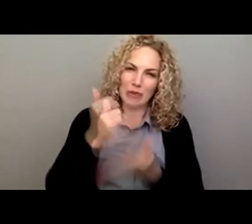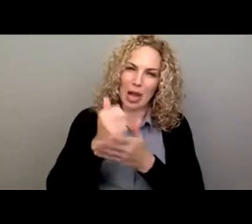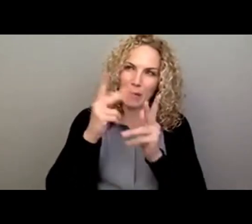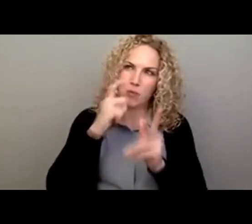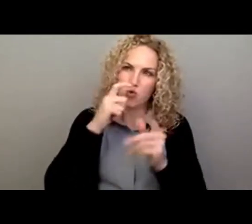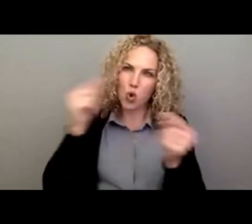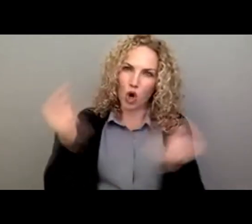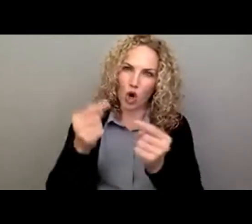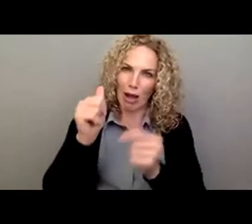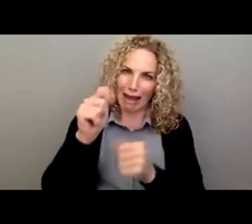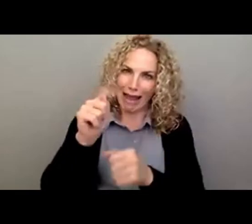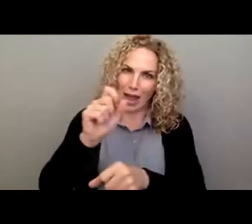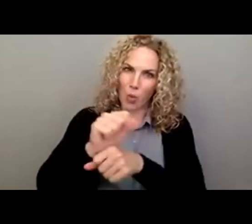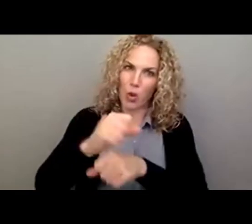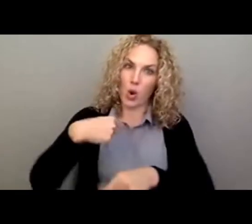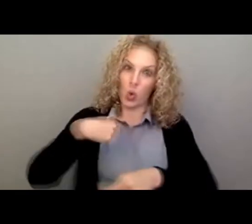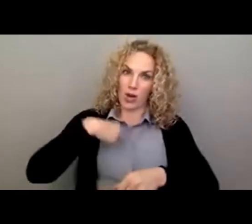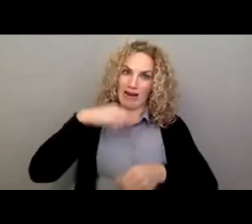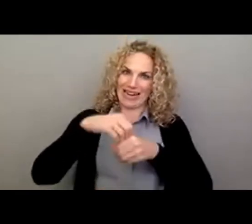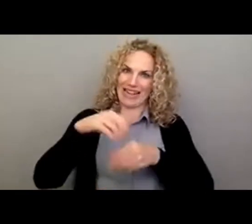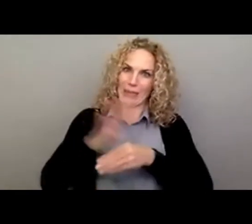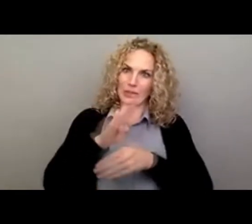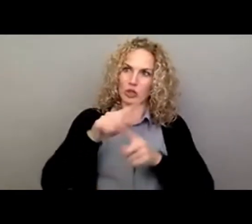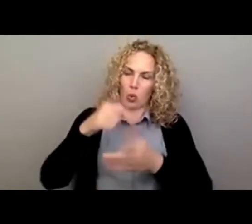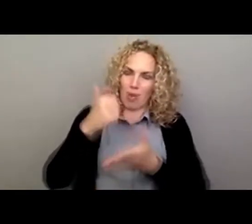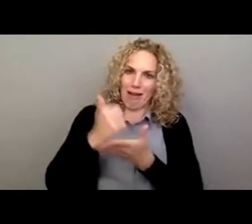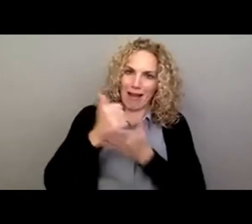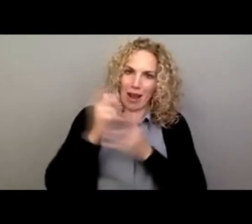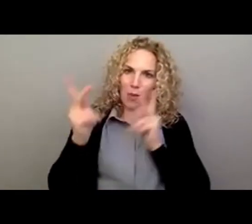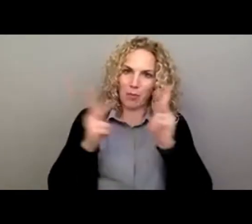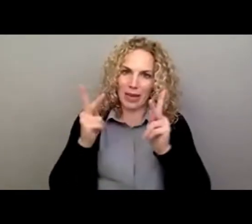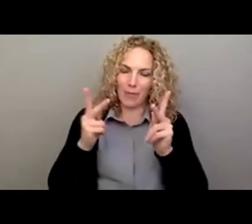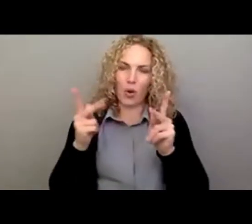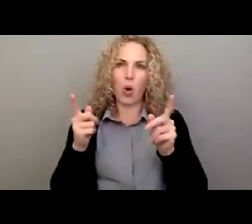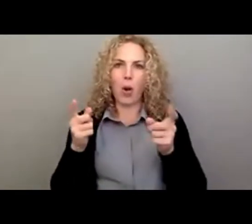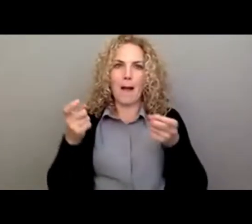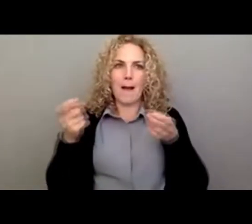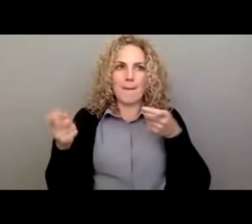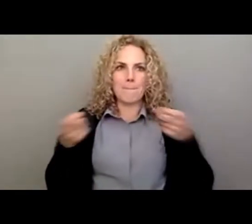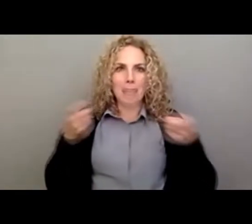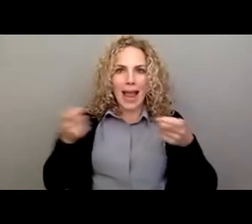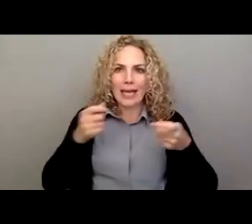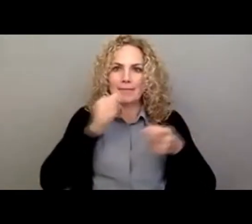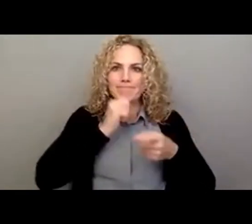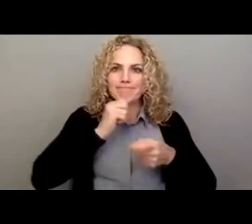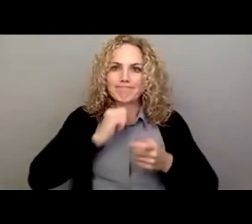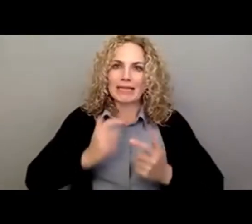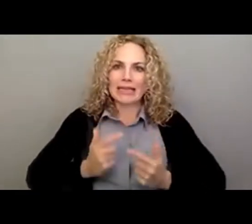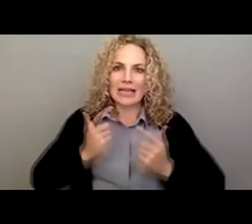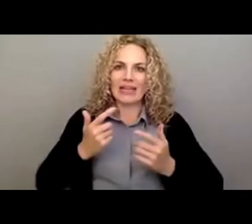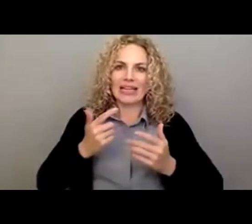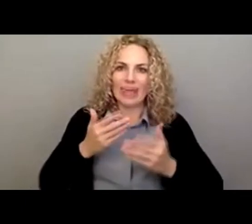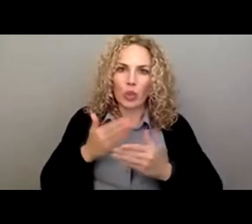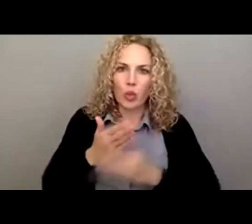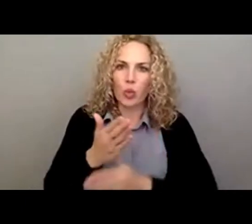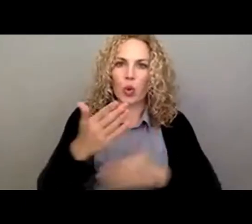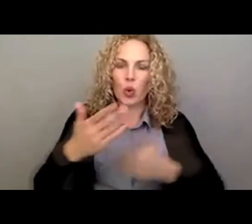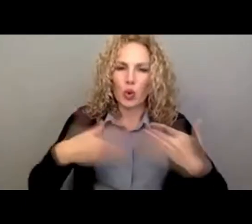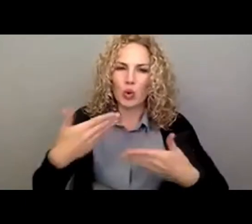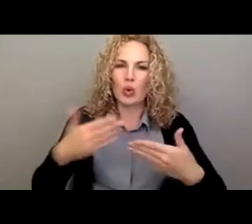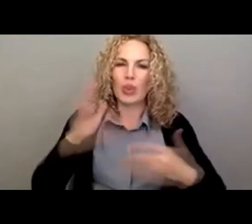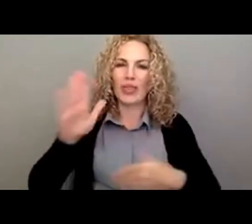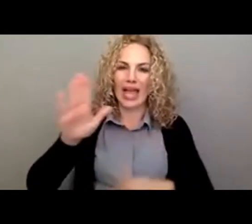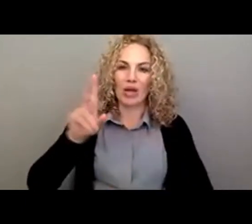we're in the business of helping people manage and live with and get through, in some cases, their